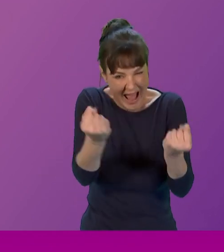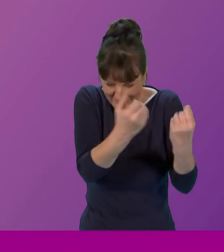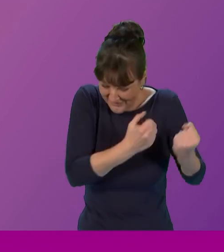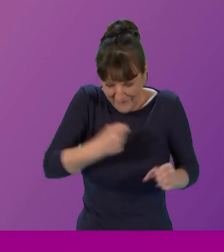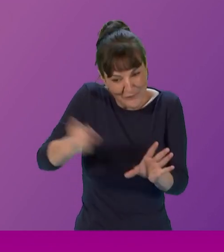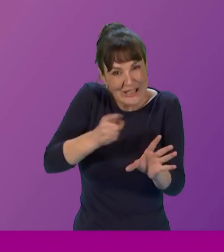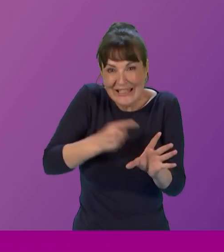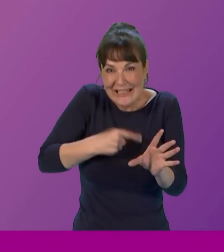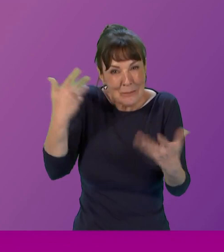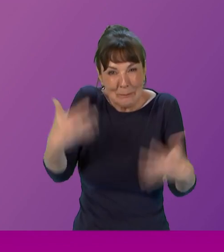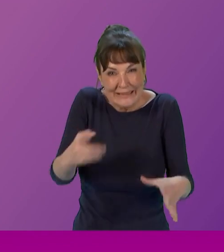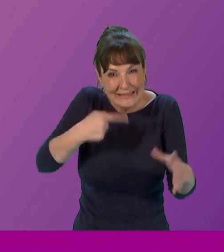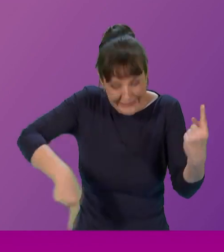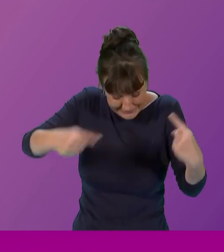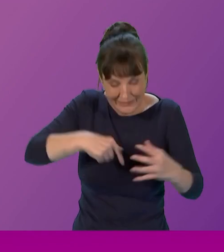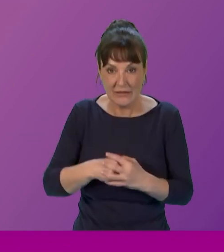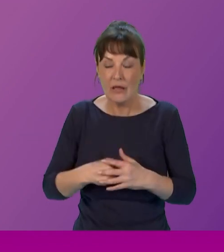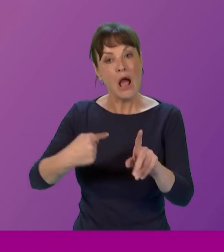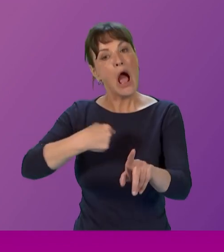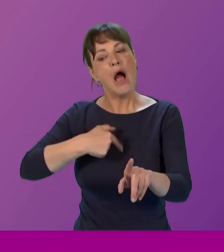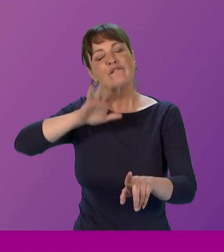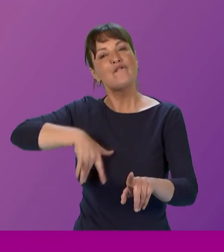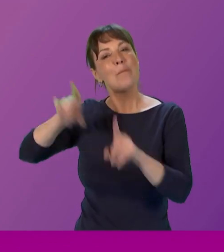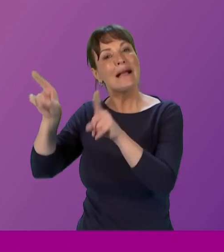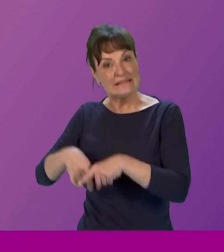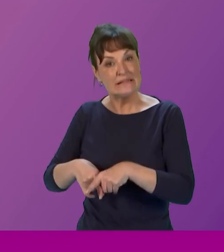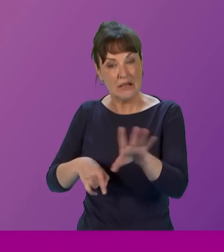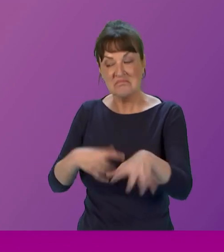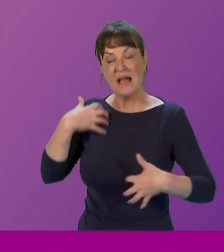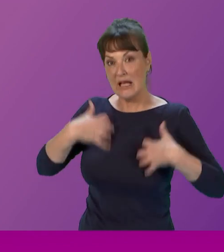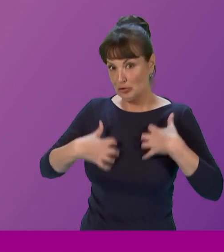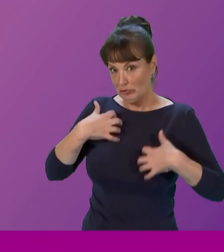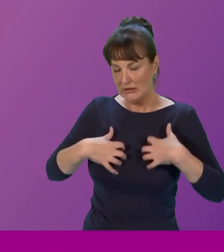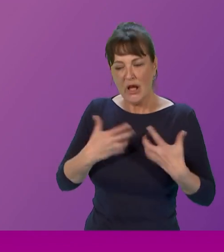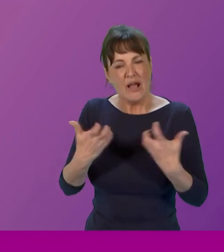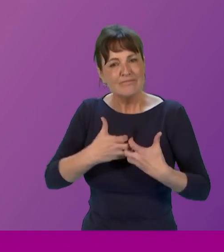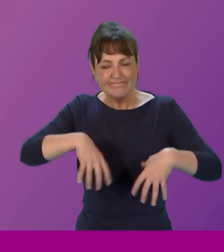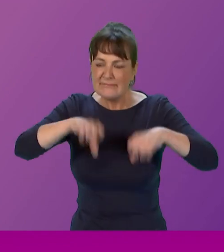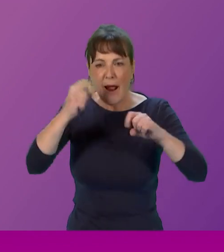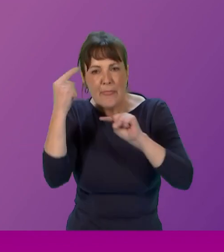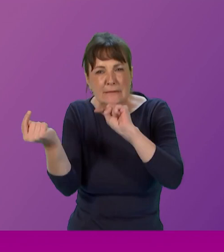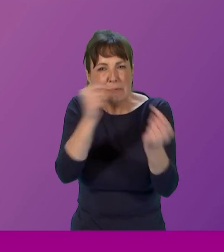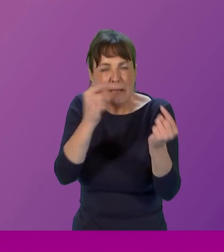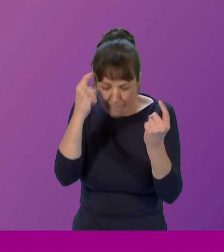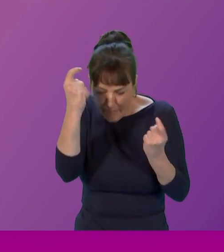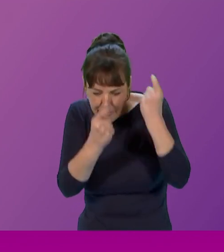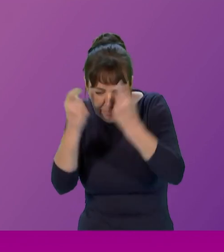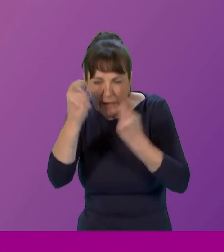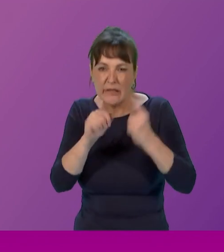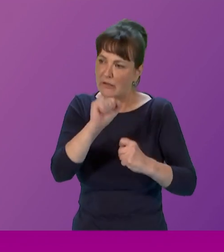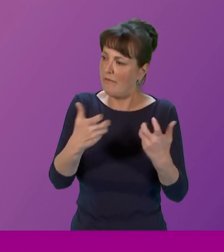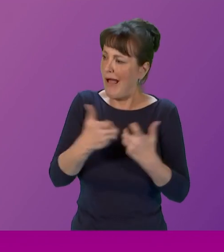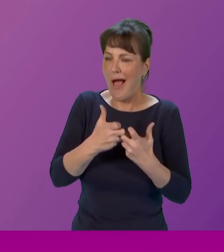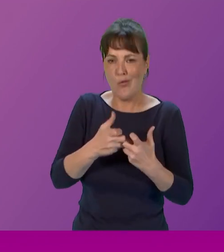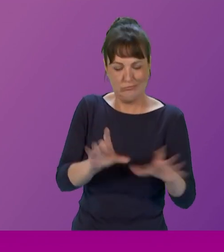in the indian context which is where i come from the roots of intersectional thinking can be traced to savitri by fule's